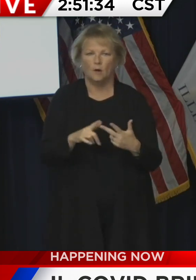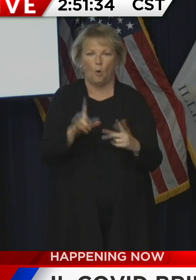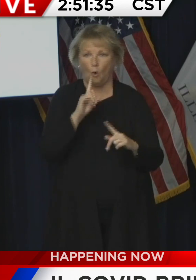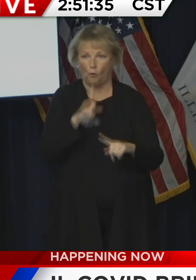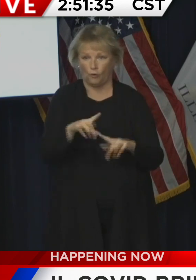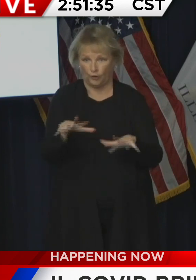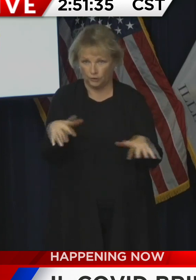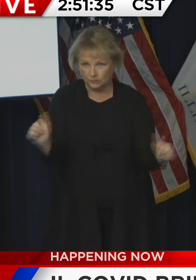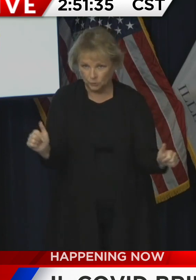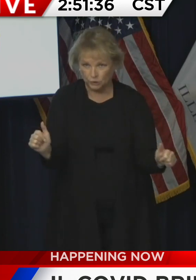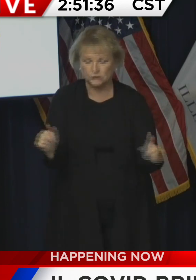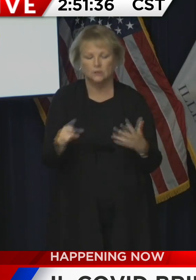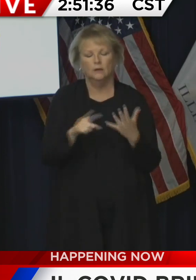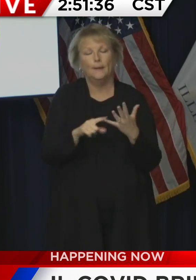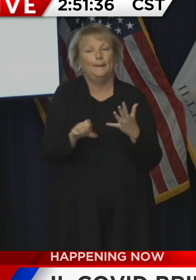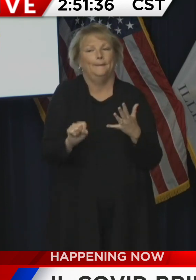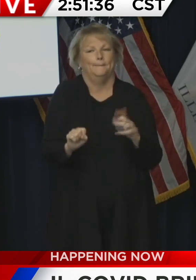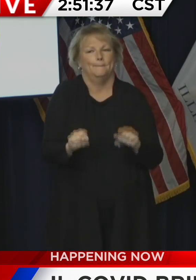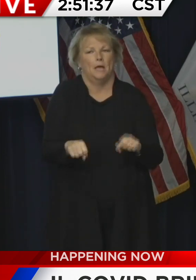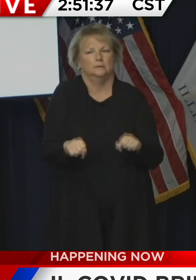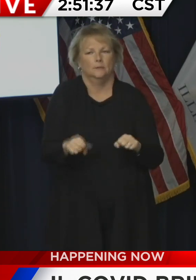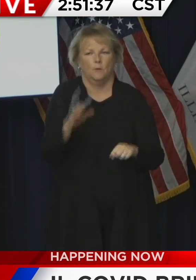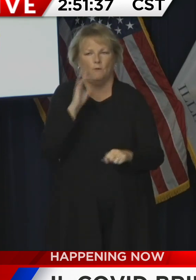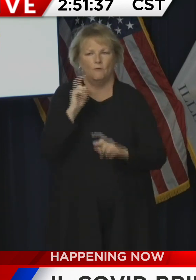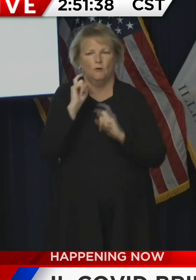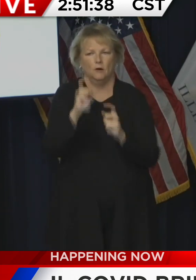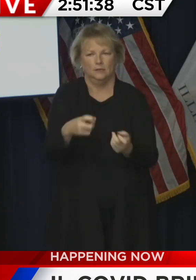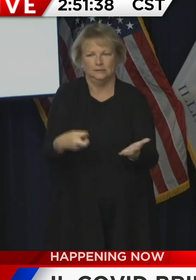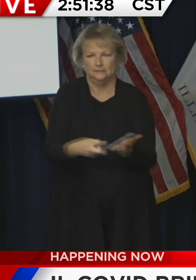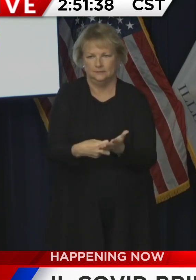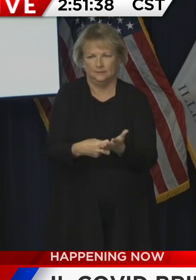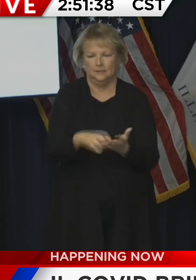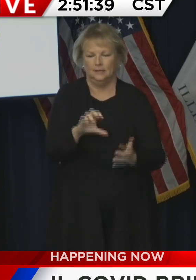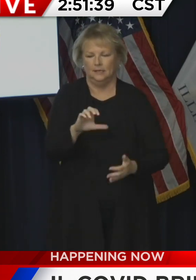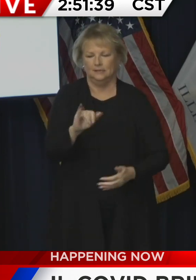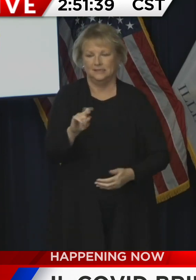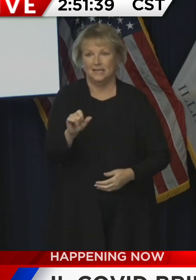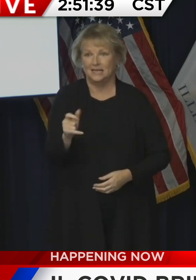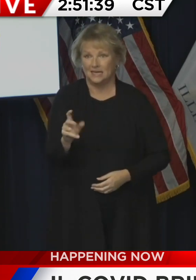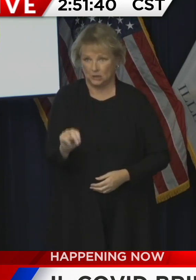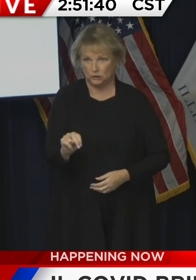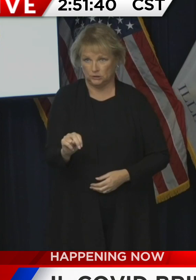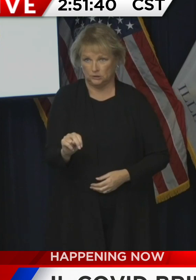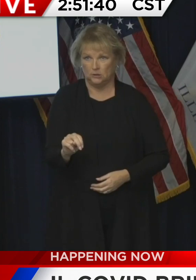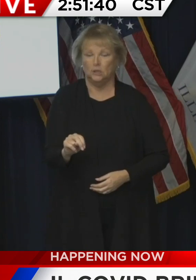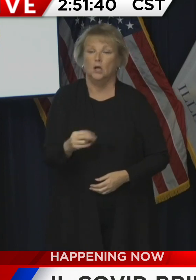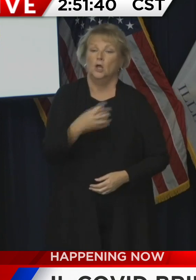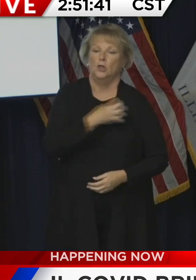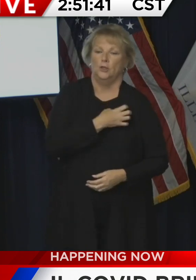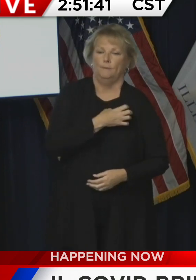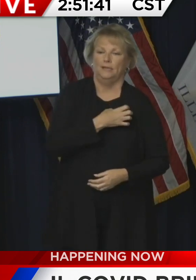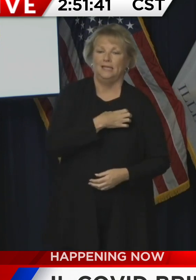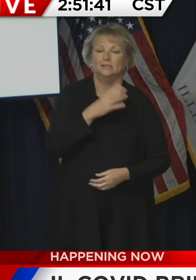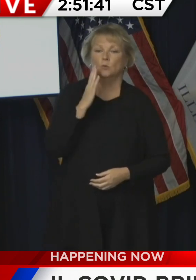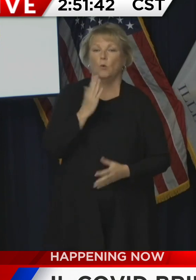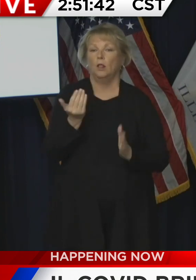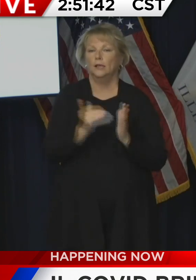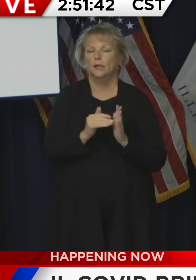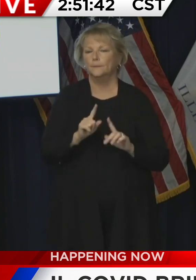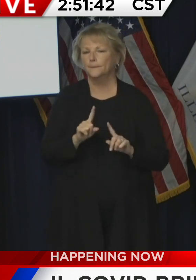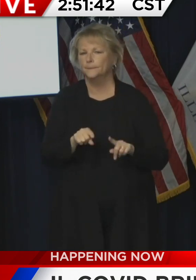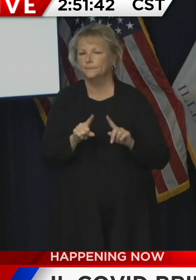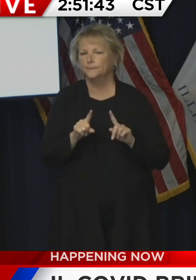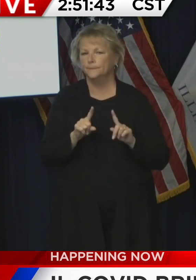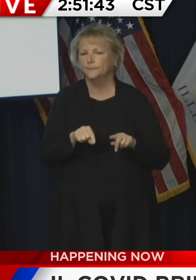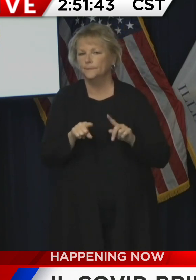order, there is the potential for the issuance of citations. They will also be checking up on locations that may